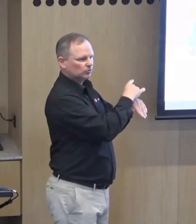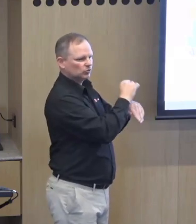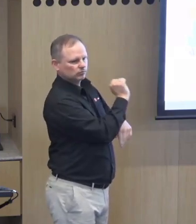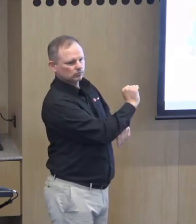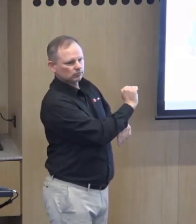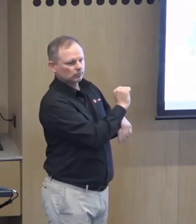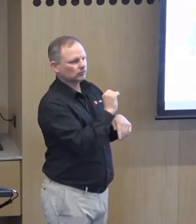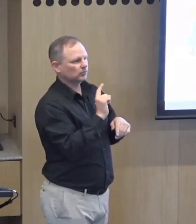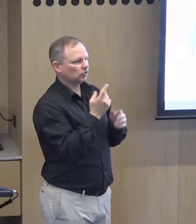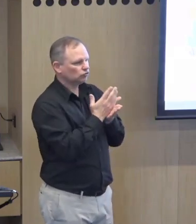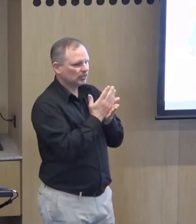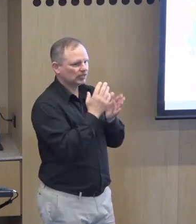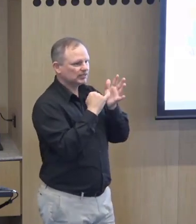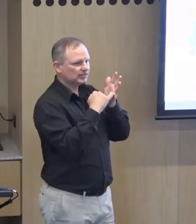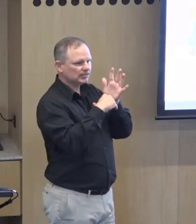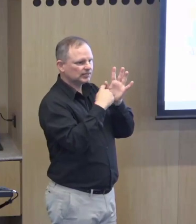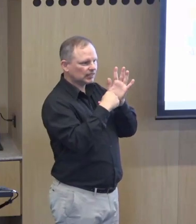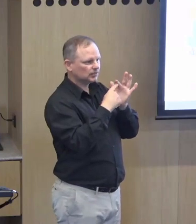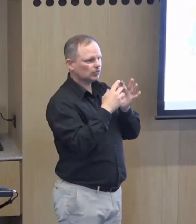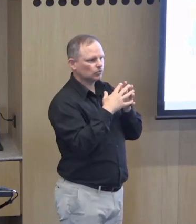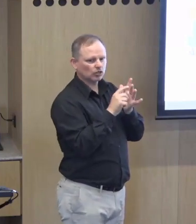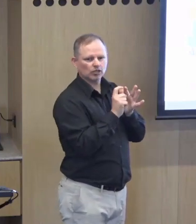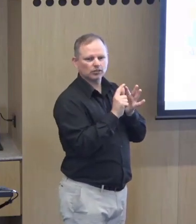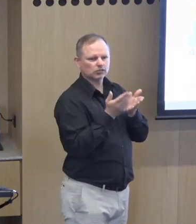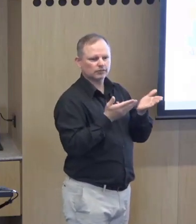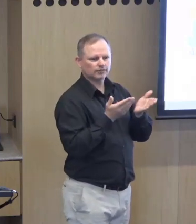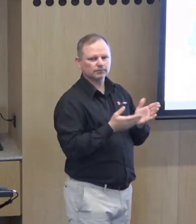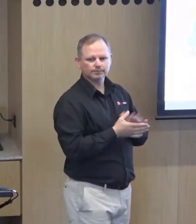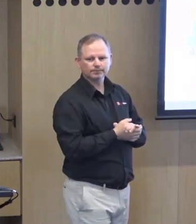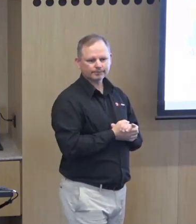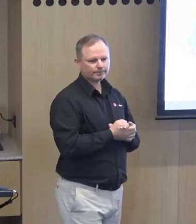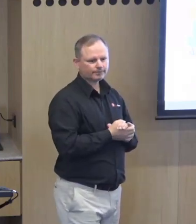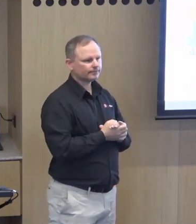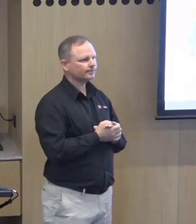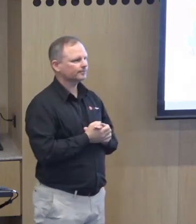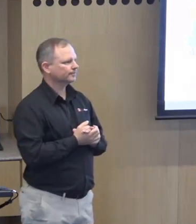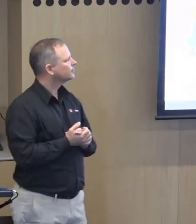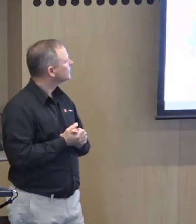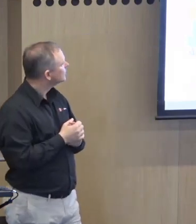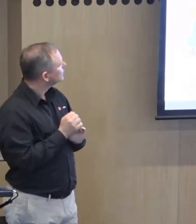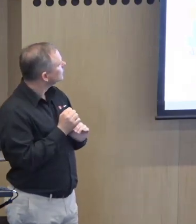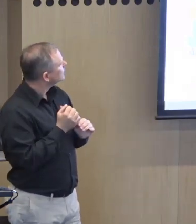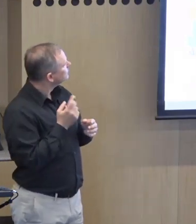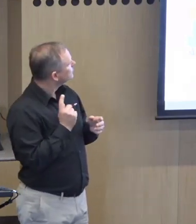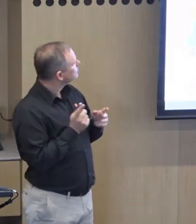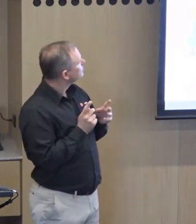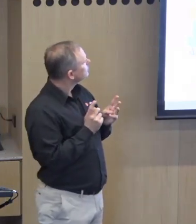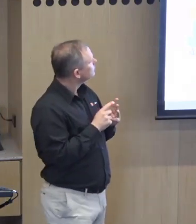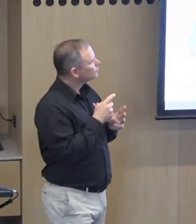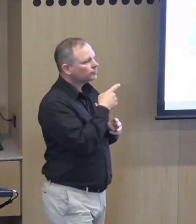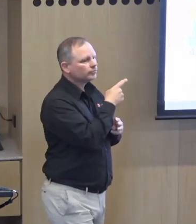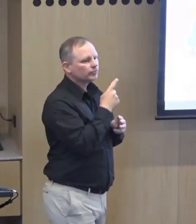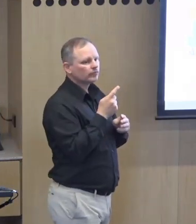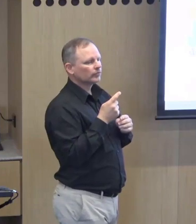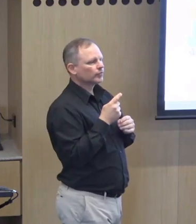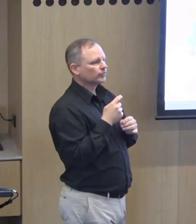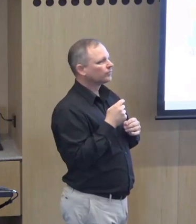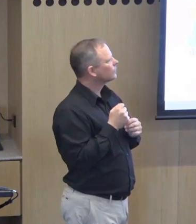that the all the services are provided under the one location of the one hospital but that's not necessarily the case so it's um it's all of the players